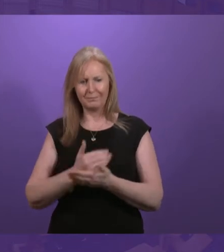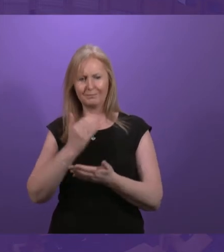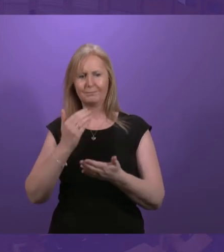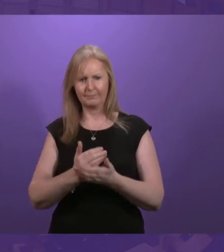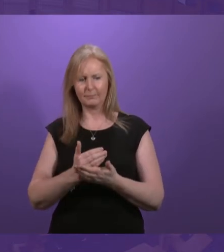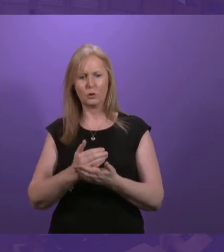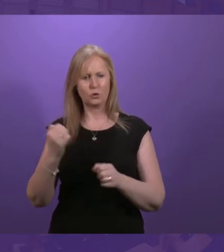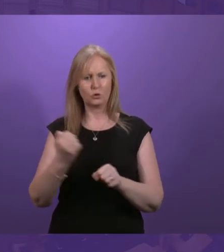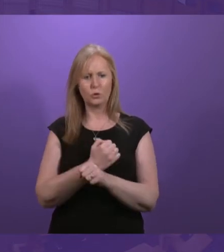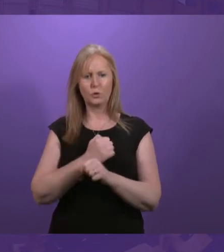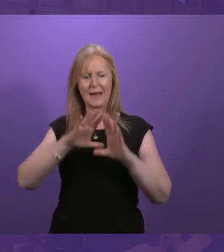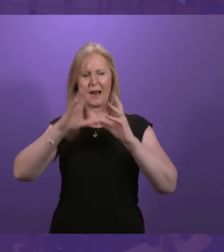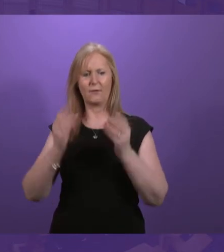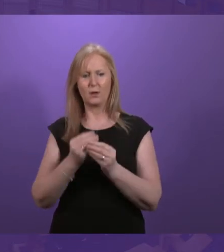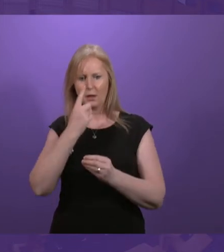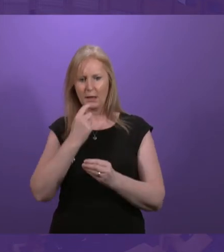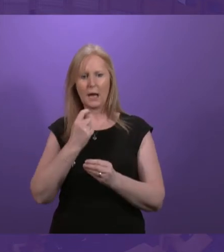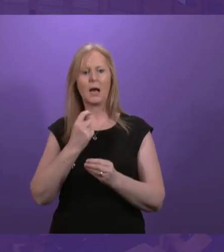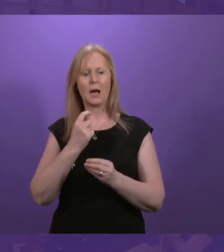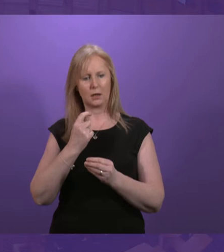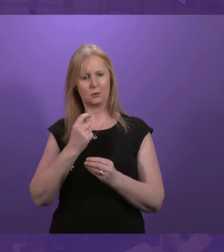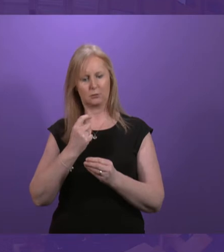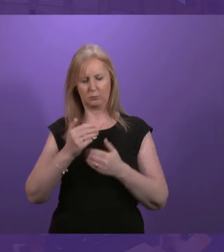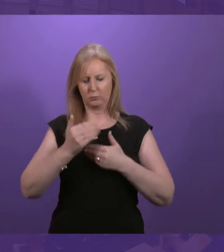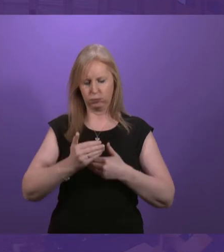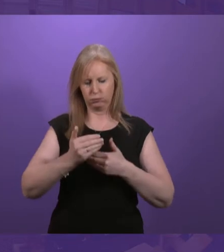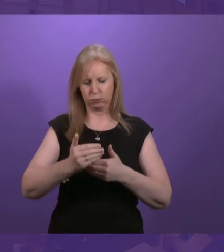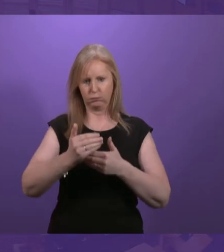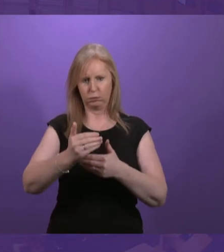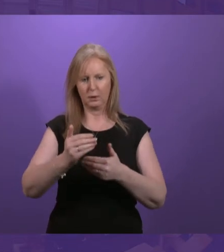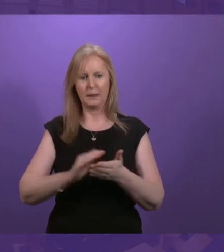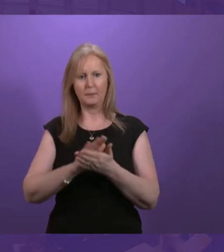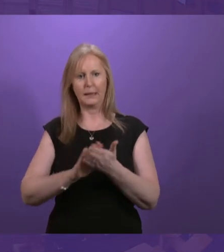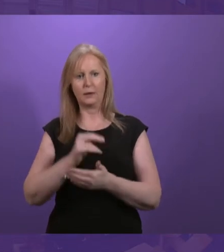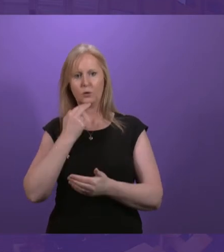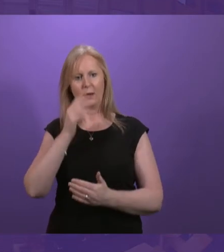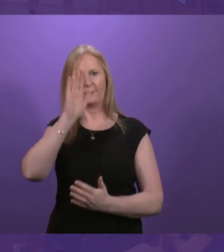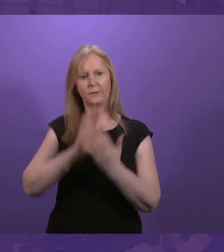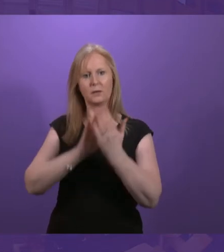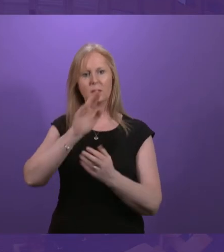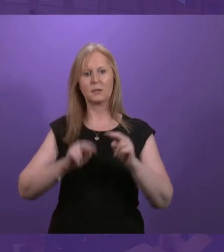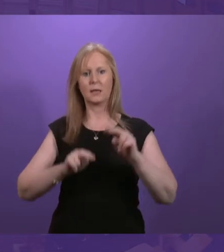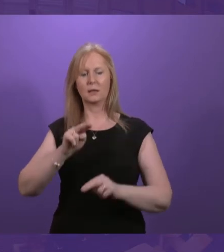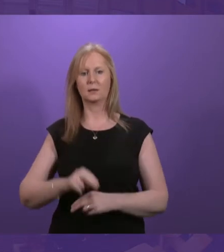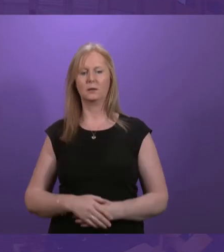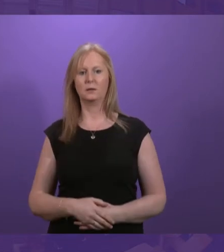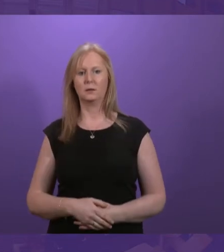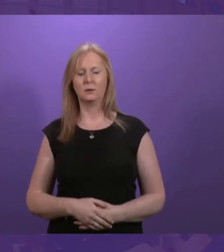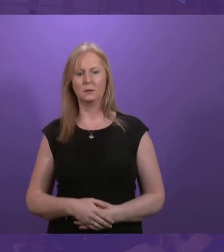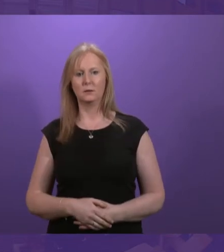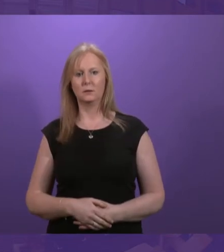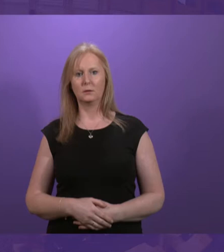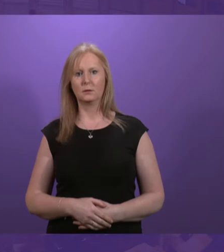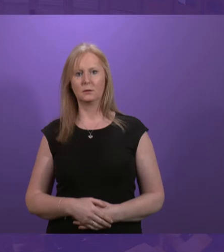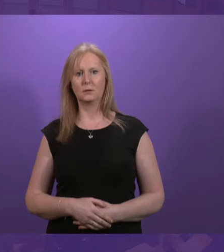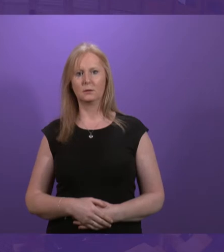everything at those initial stages that we can possibly do to ensure the face-to-face assessments are not required. And we see these as only